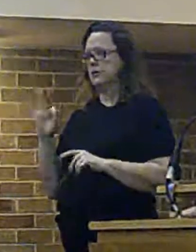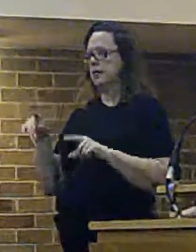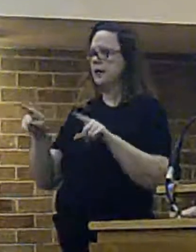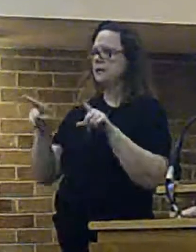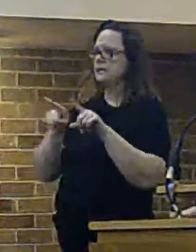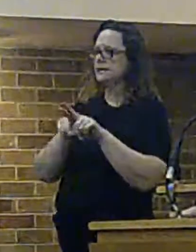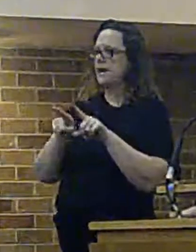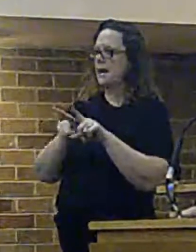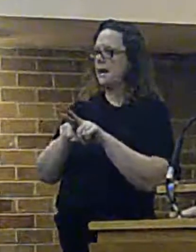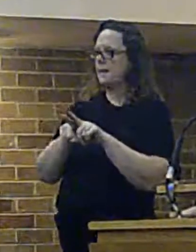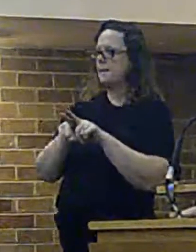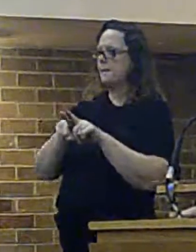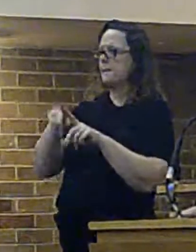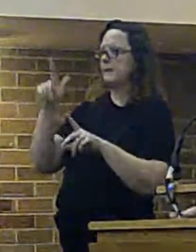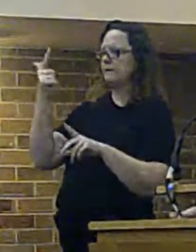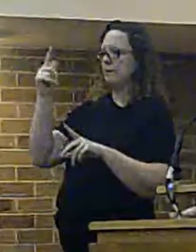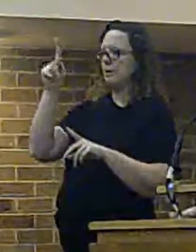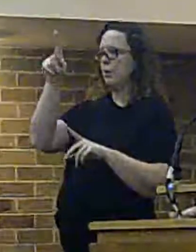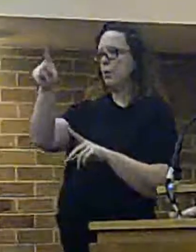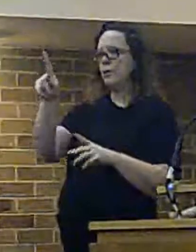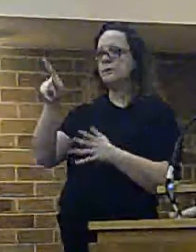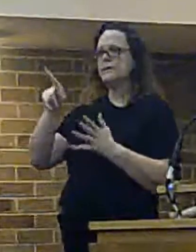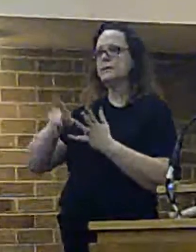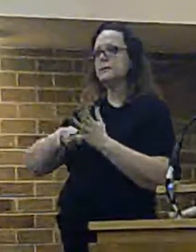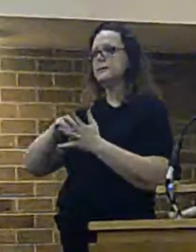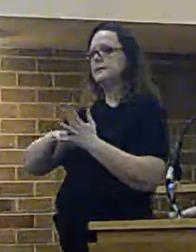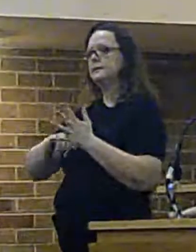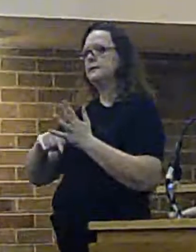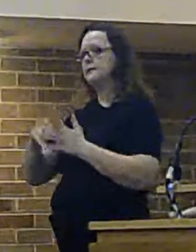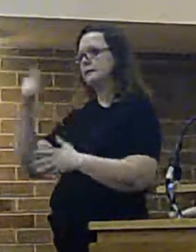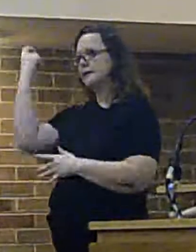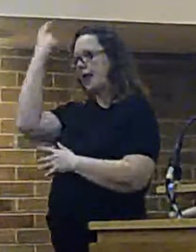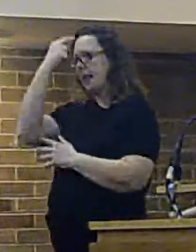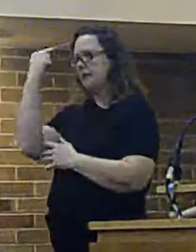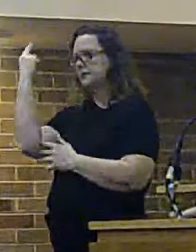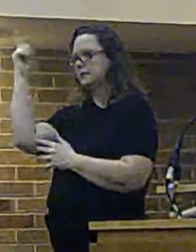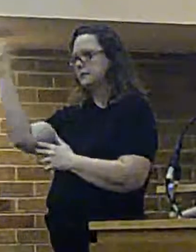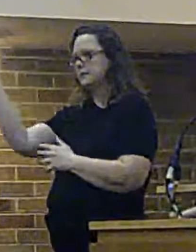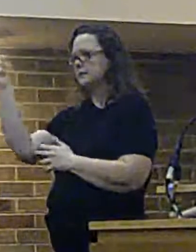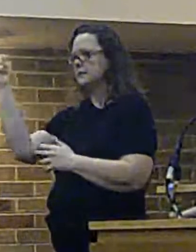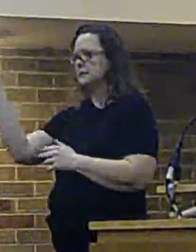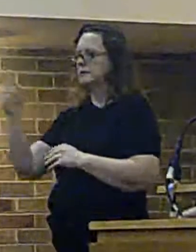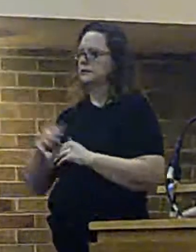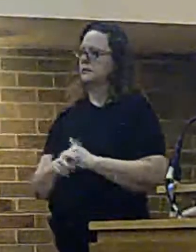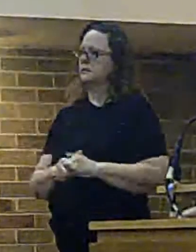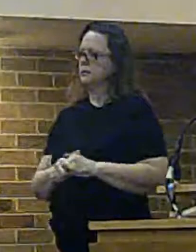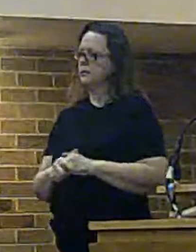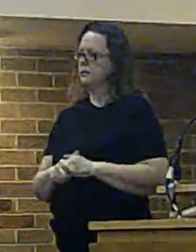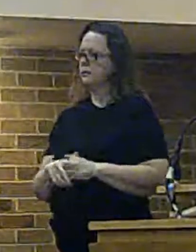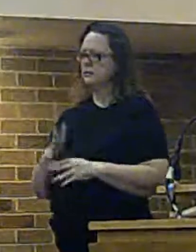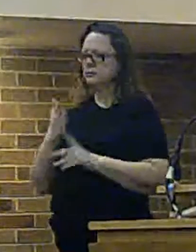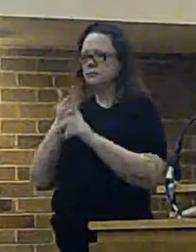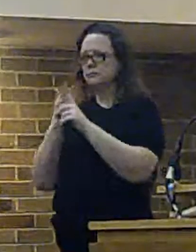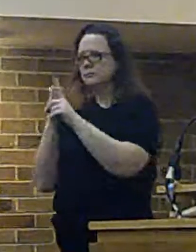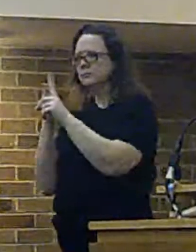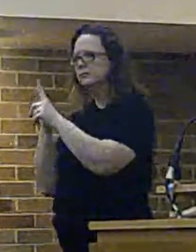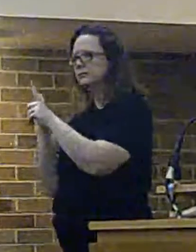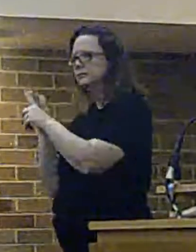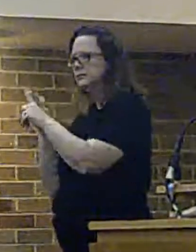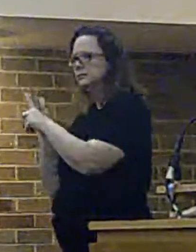we've done in St Helens, and we asked them to identify sites for us that were in their ownership,